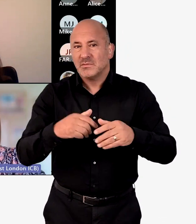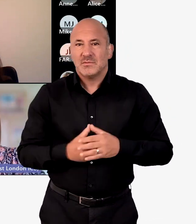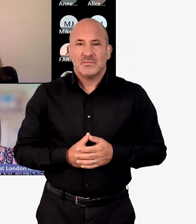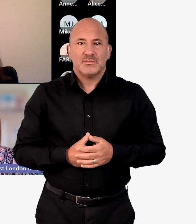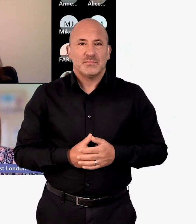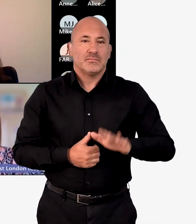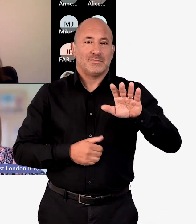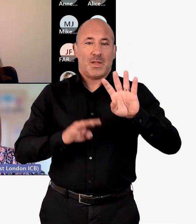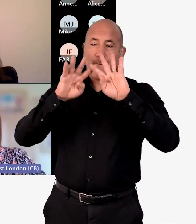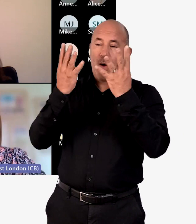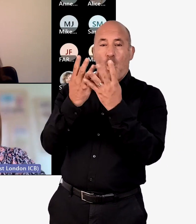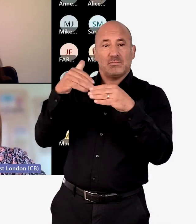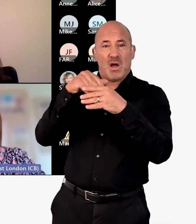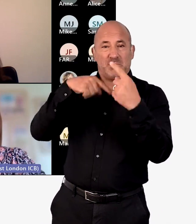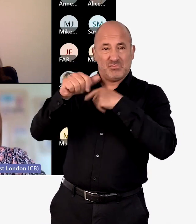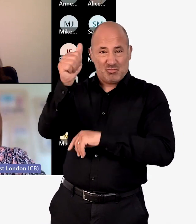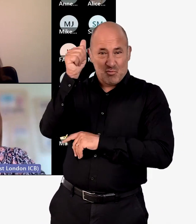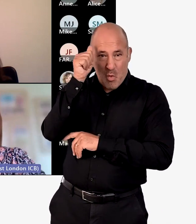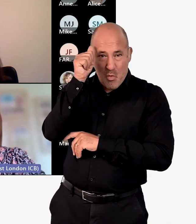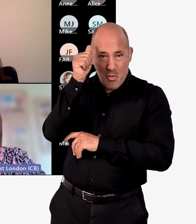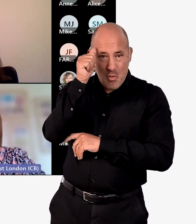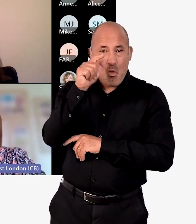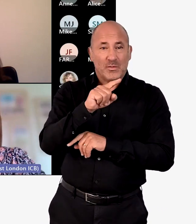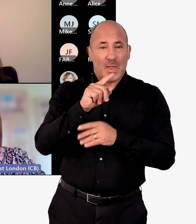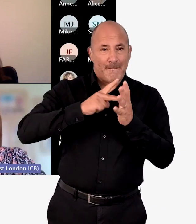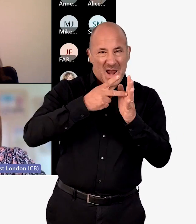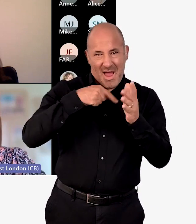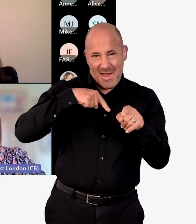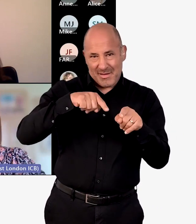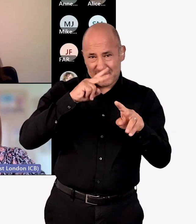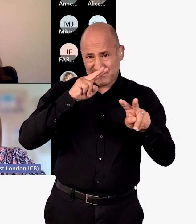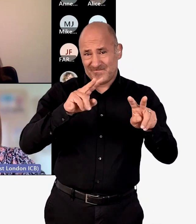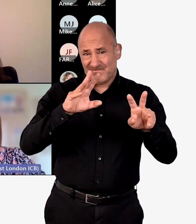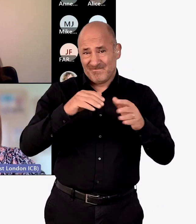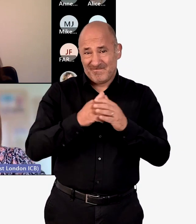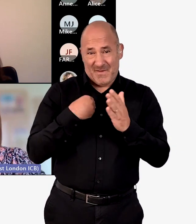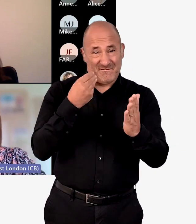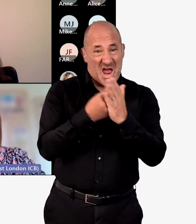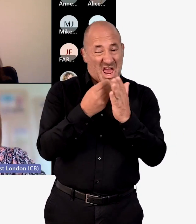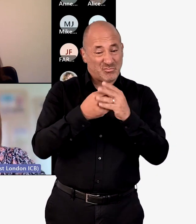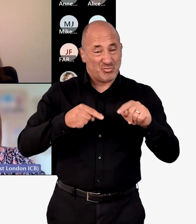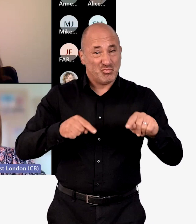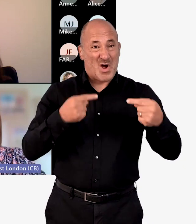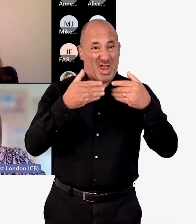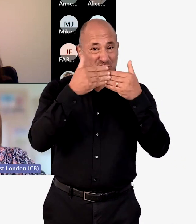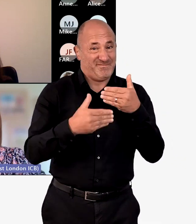we that we will have. But board members will know and the joint forward plan outlines that we have a financial challenge